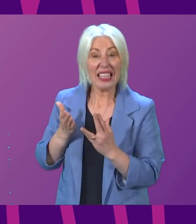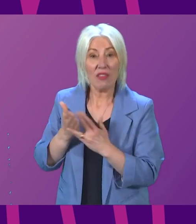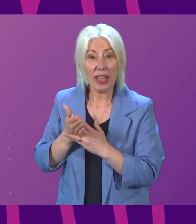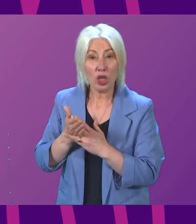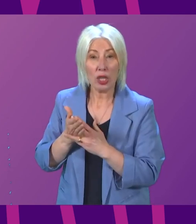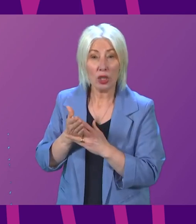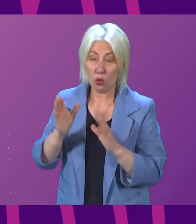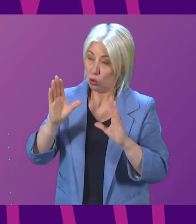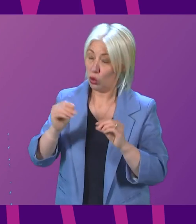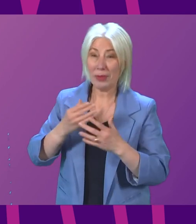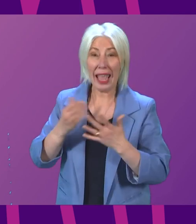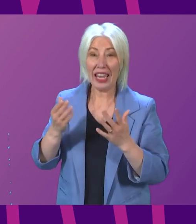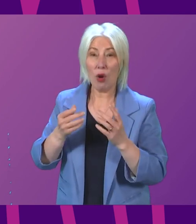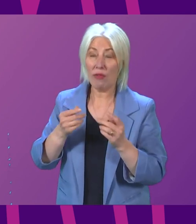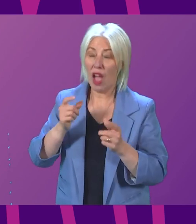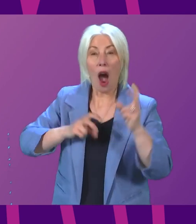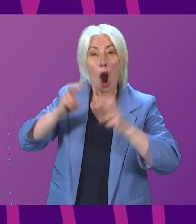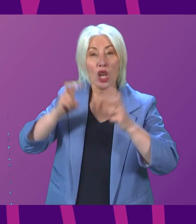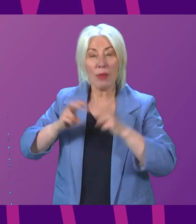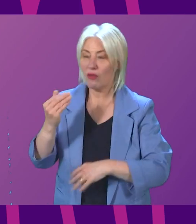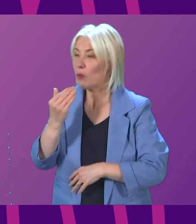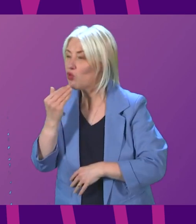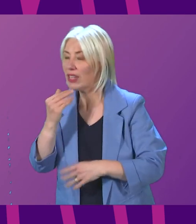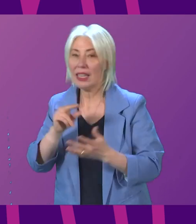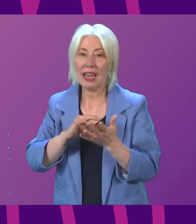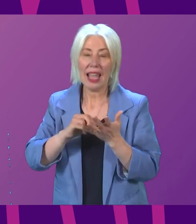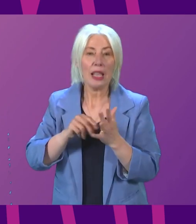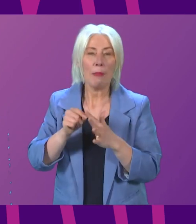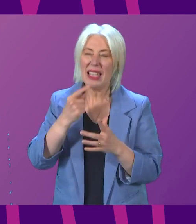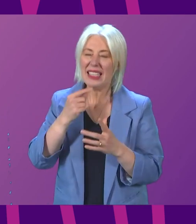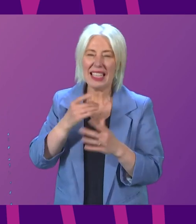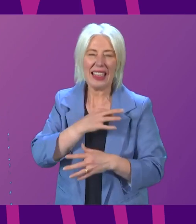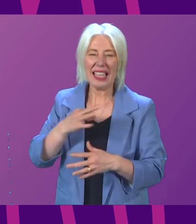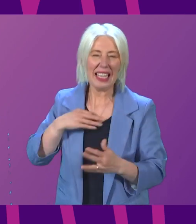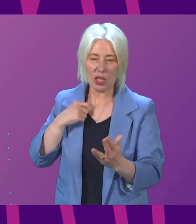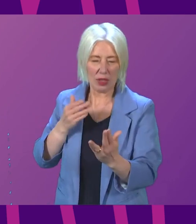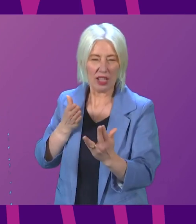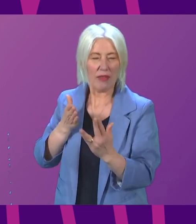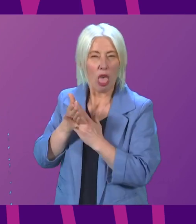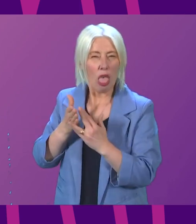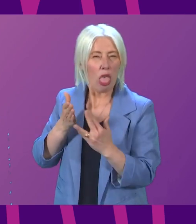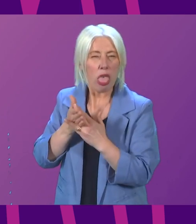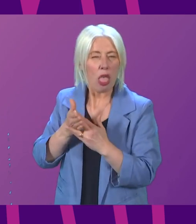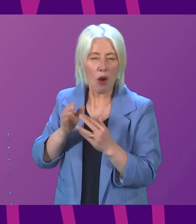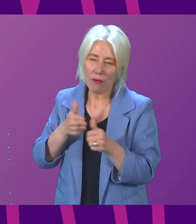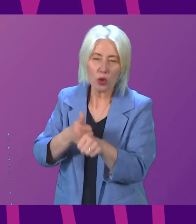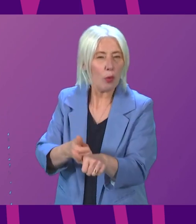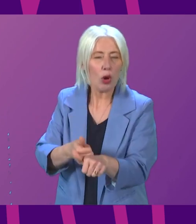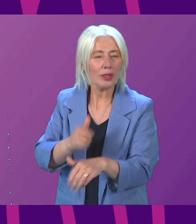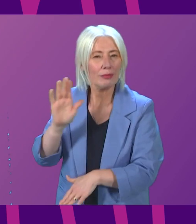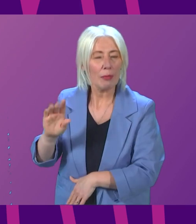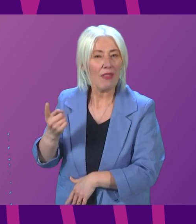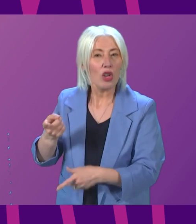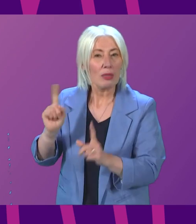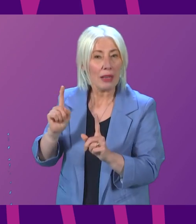baffling arguments from SNP and green benches that clinics would somehow get in the way of support. Presiding Officer, the First Minister